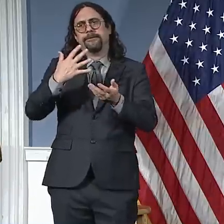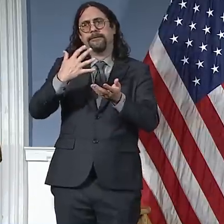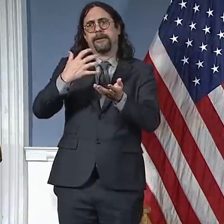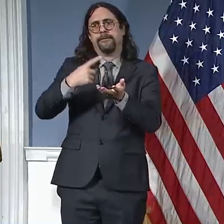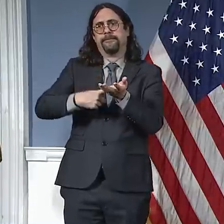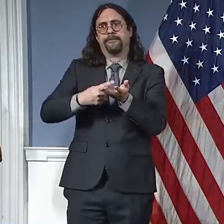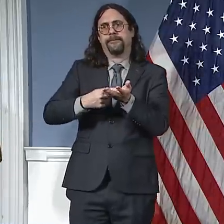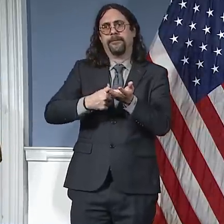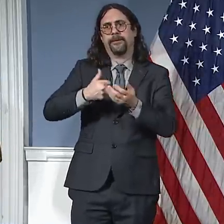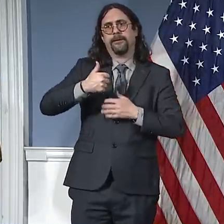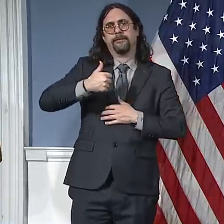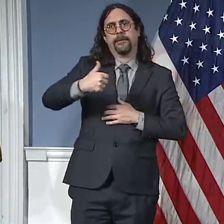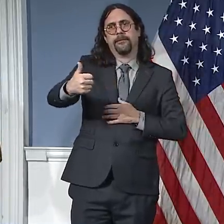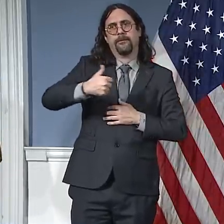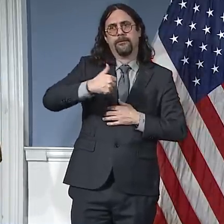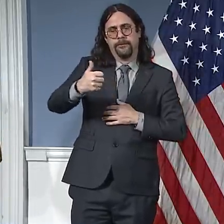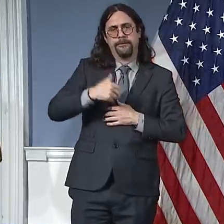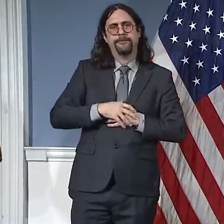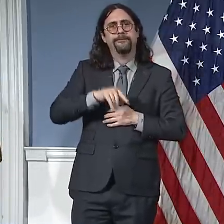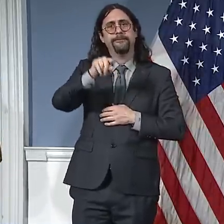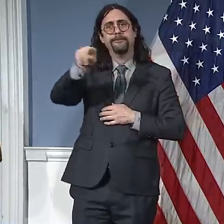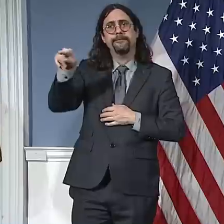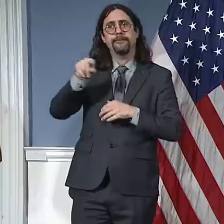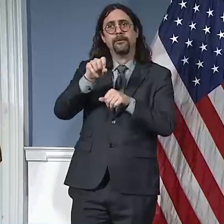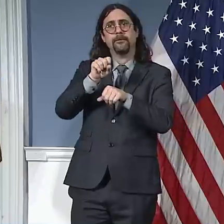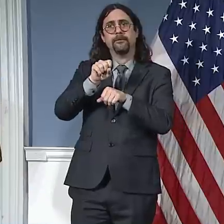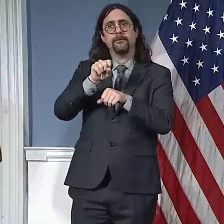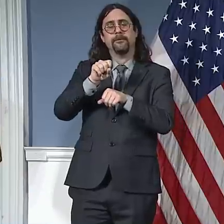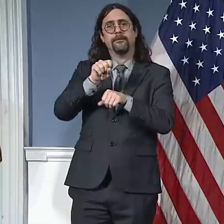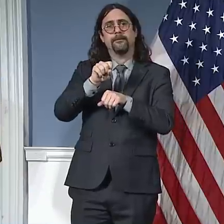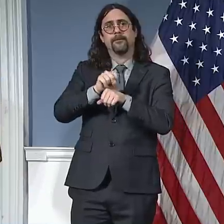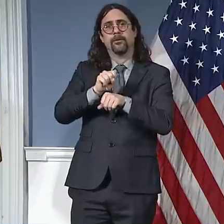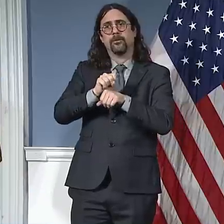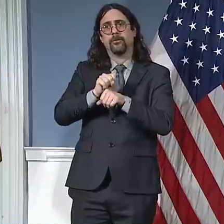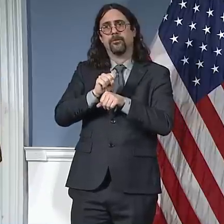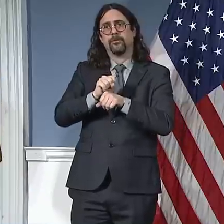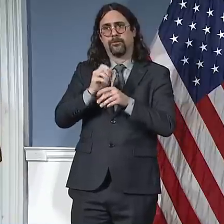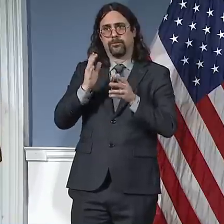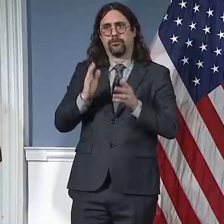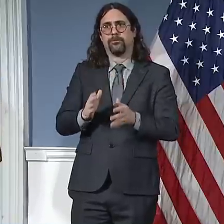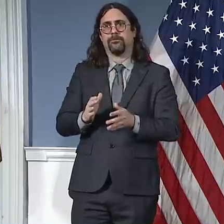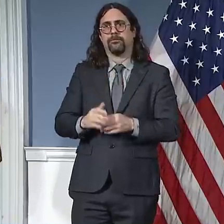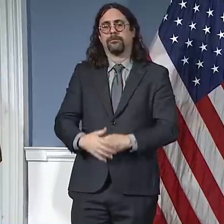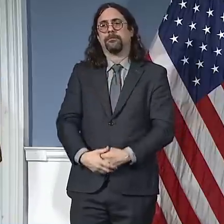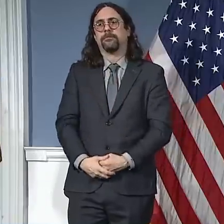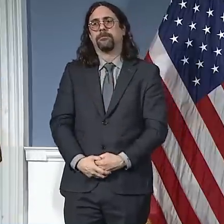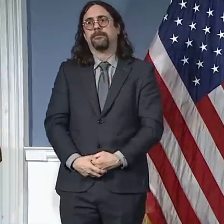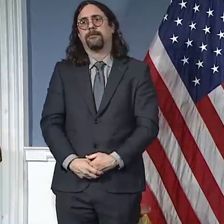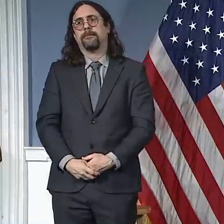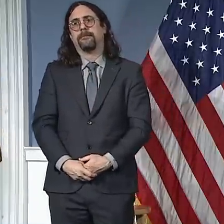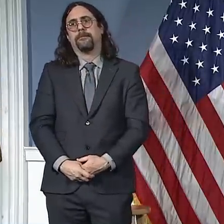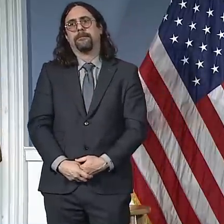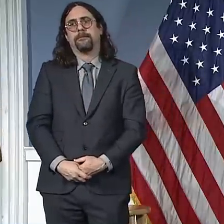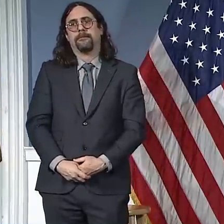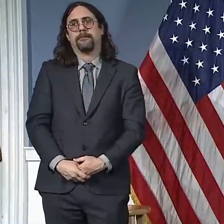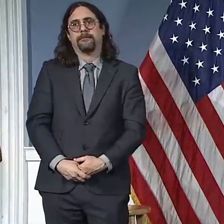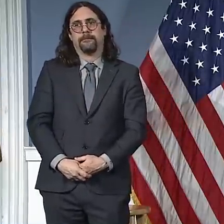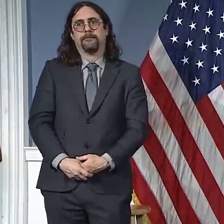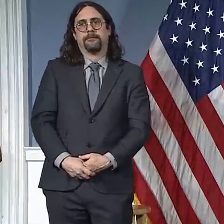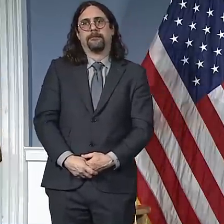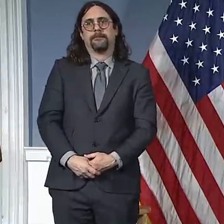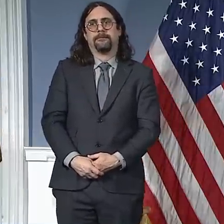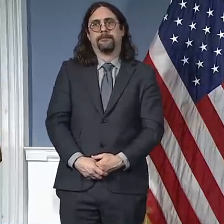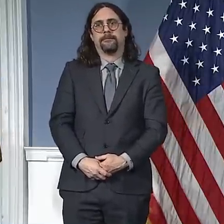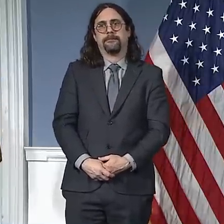from City Bike are offering them, folks who are essential workers, a free 30-day membership. And the owner of City Bike, Lyft,